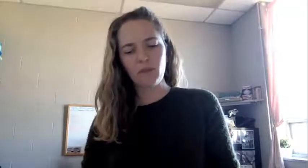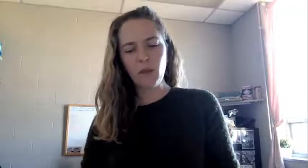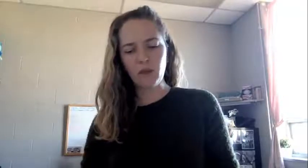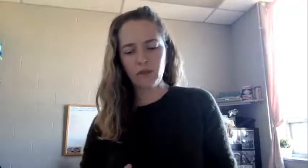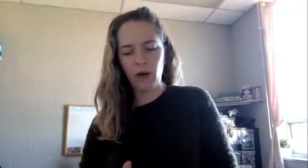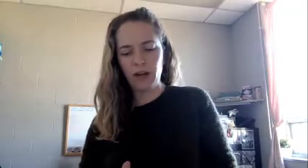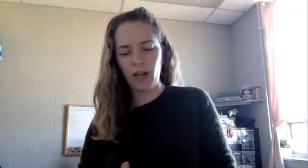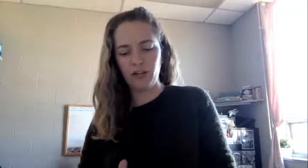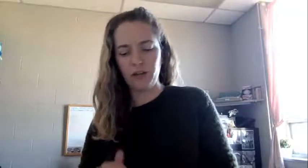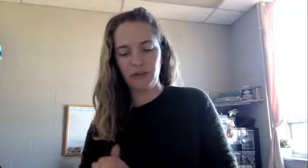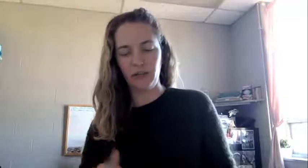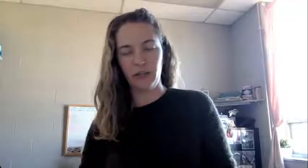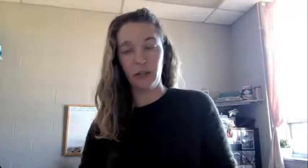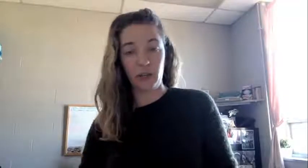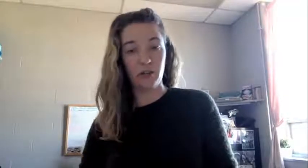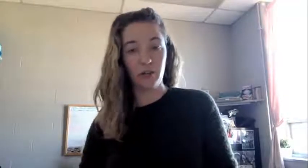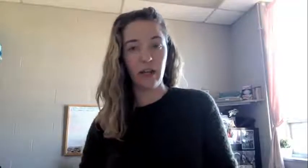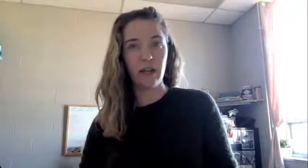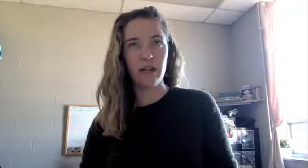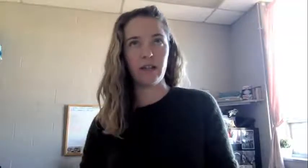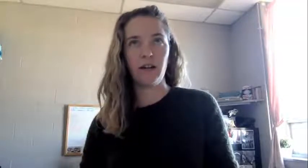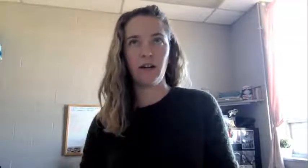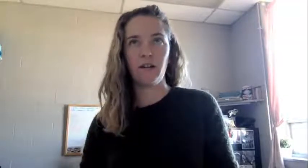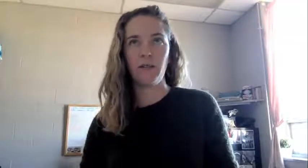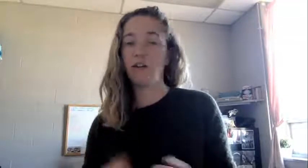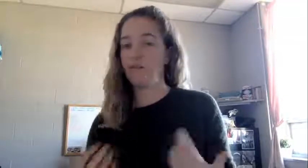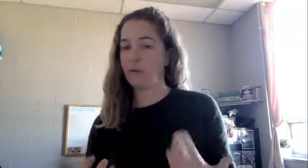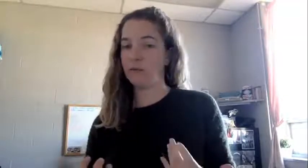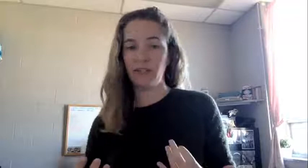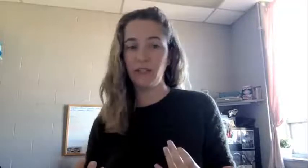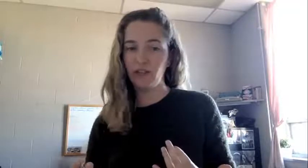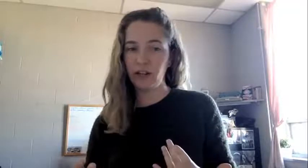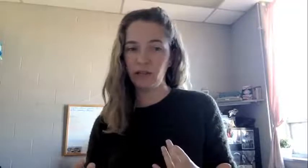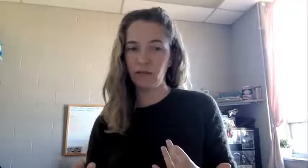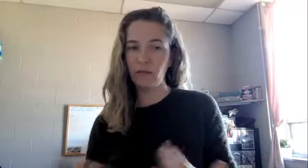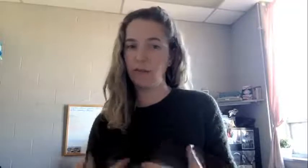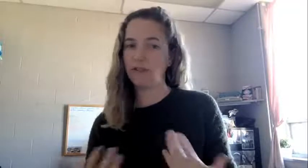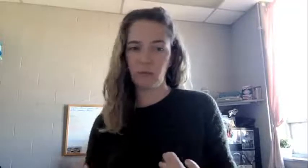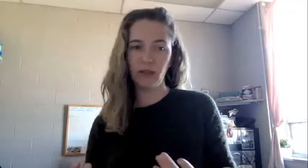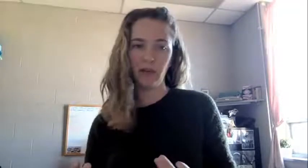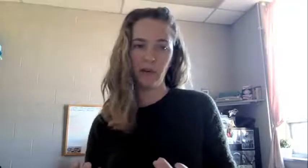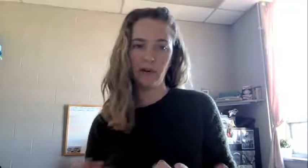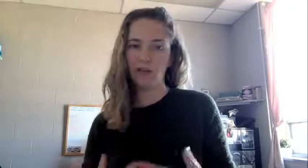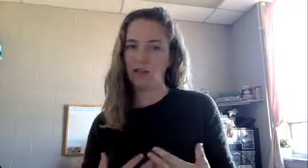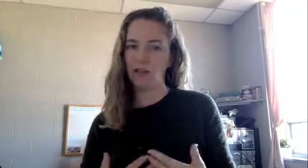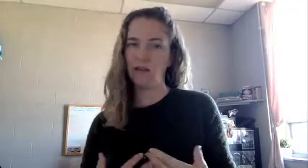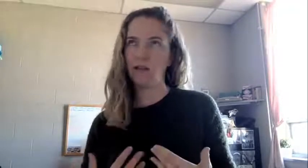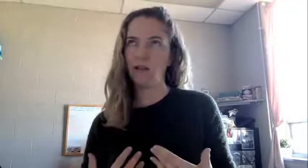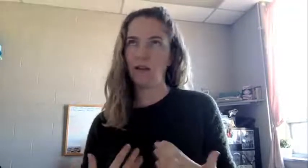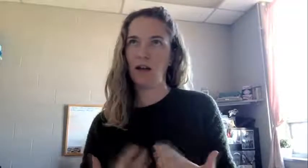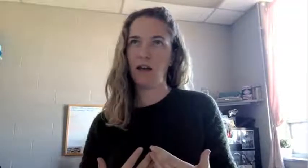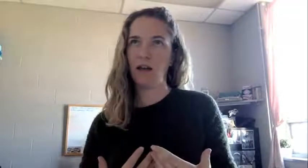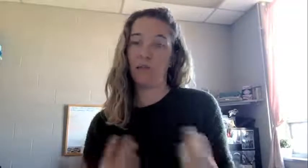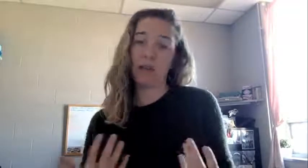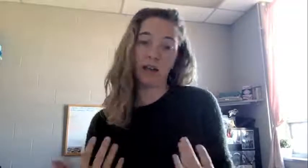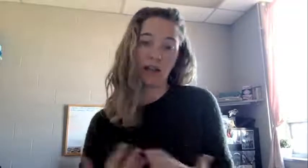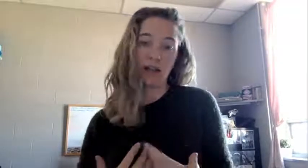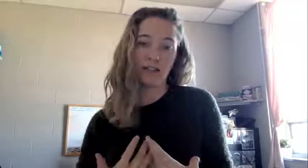So I genuinely enjoy it. It informs my teaching. That's really important. Like I am lucky. I get to